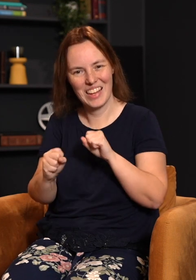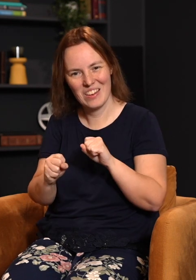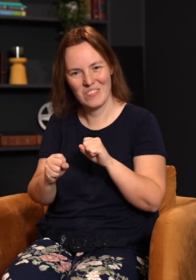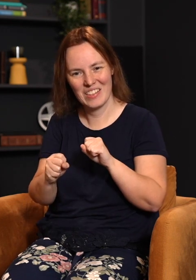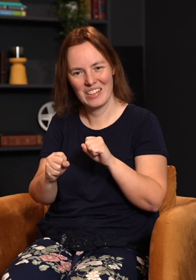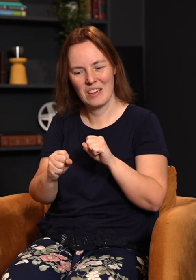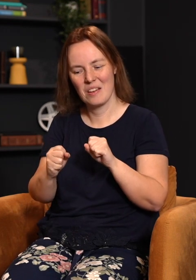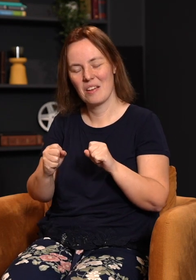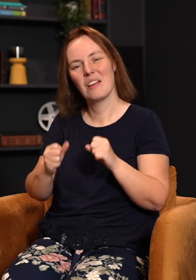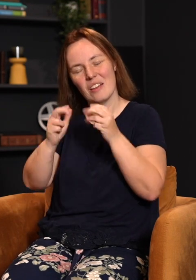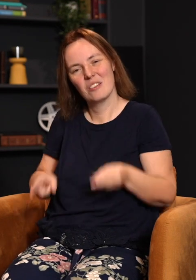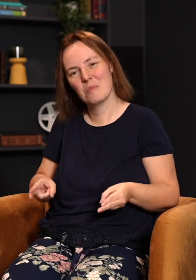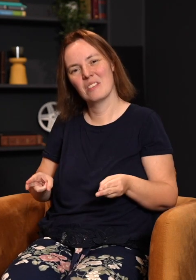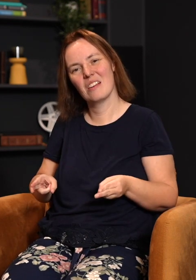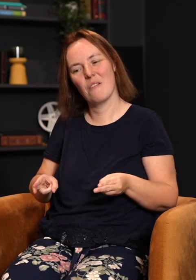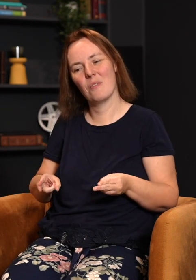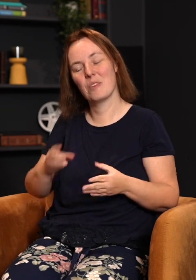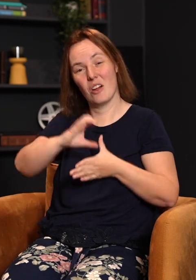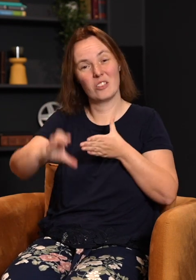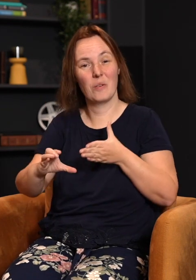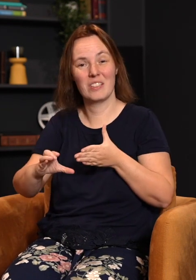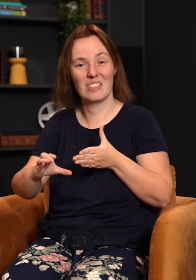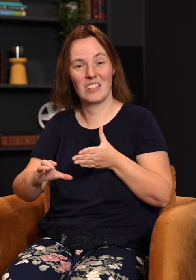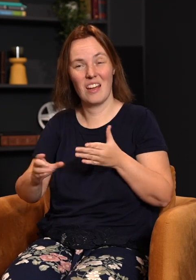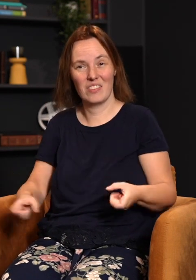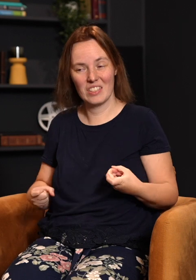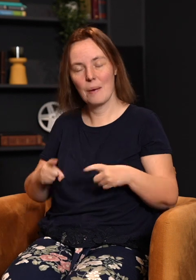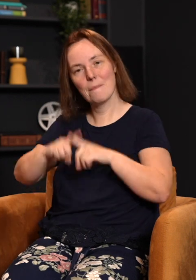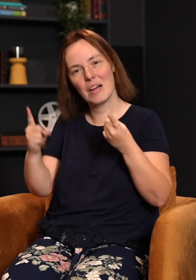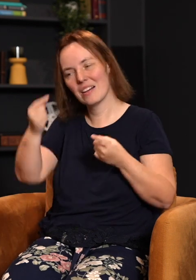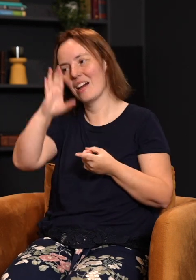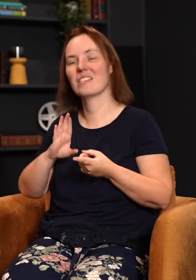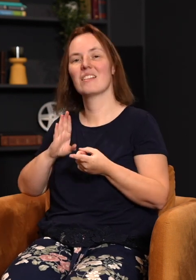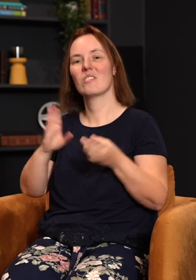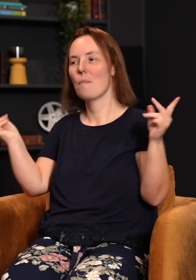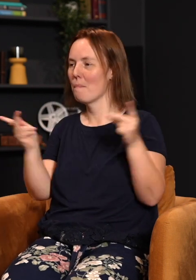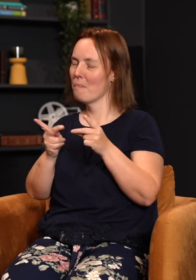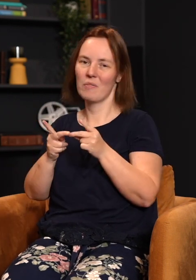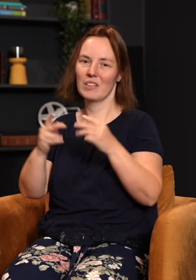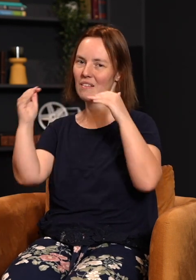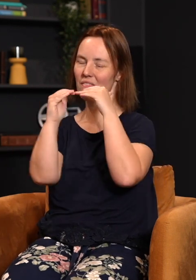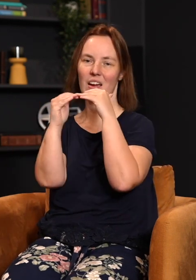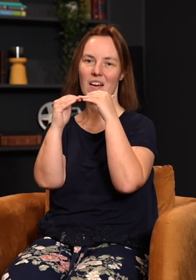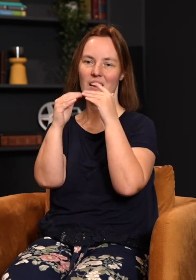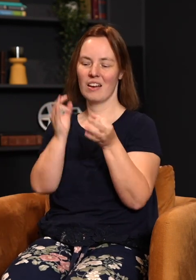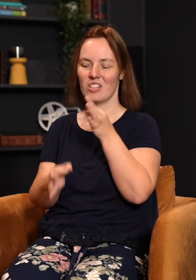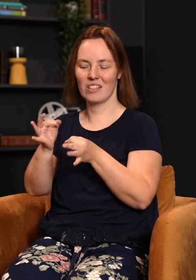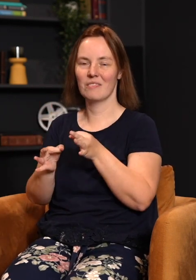the consequences of his sin. But God is also perfectly fair and just. And so, what does he have to do?